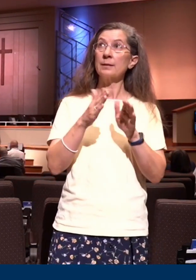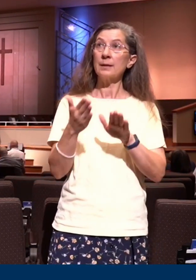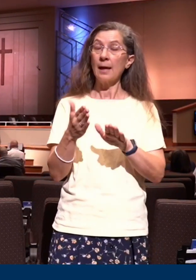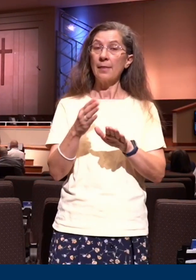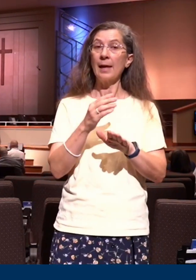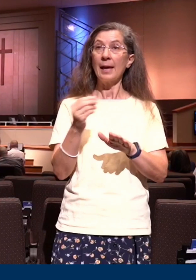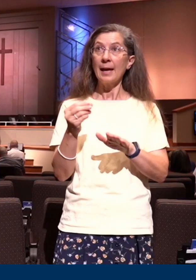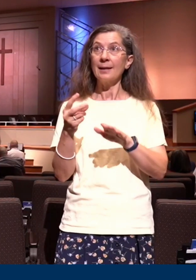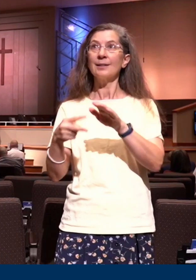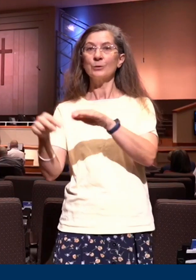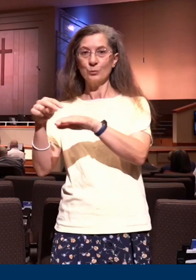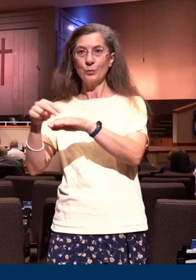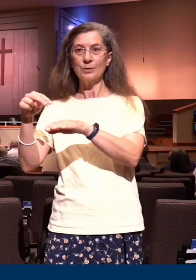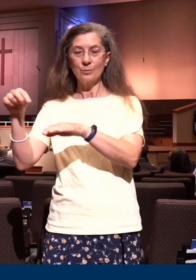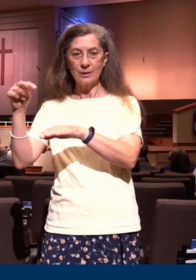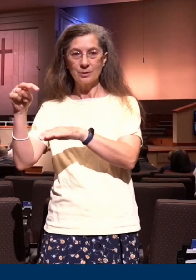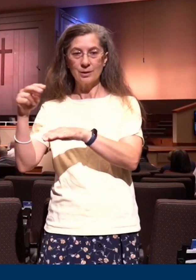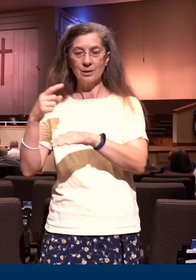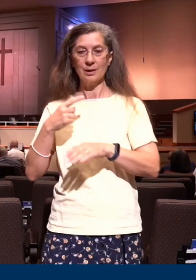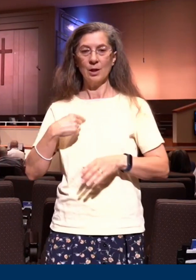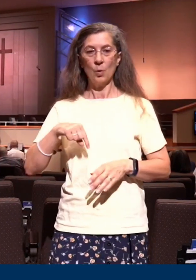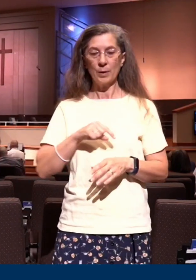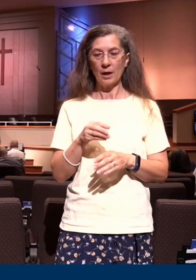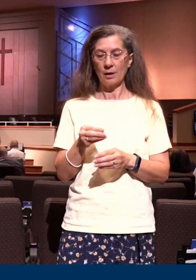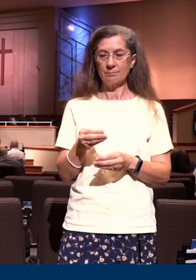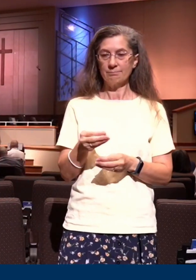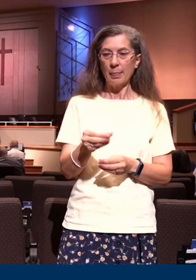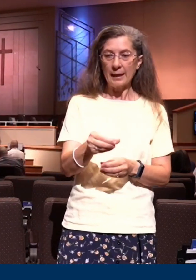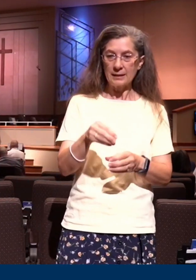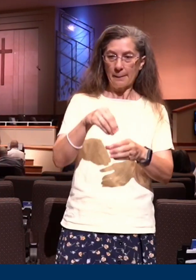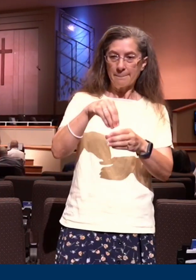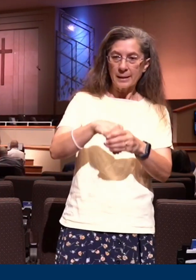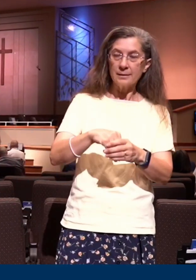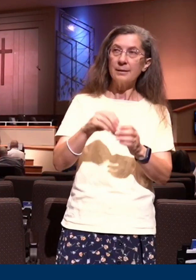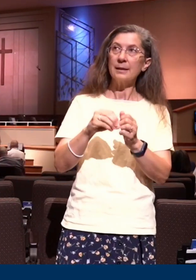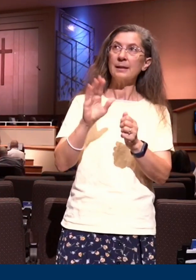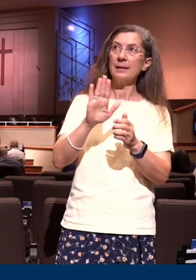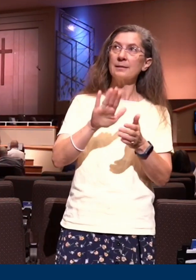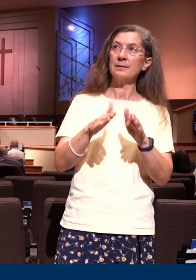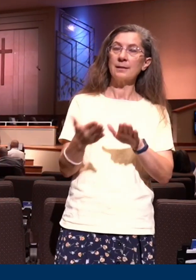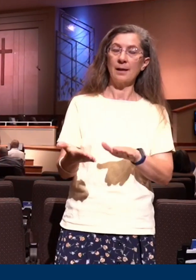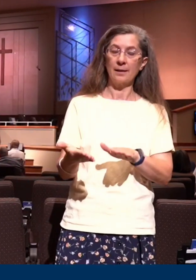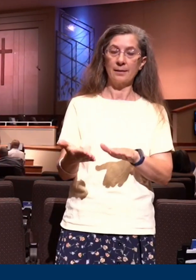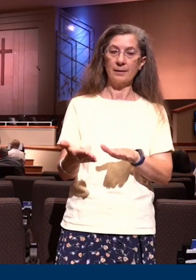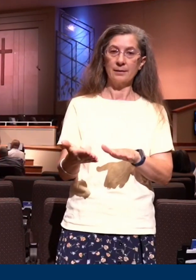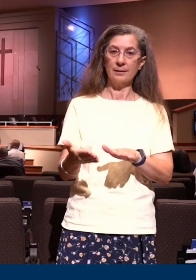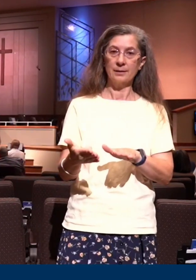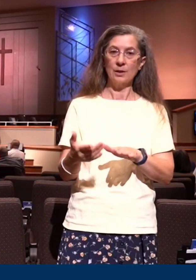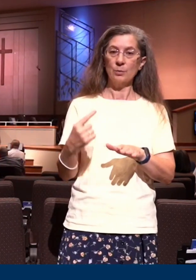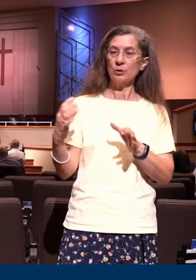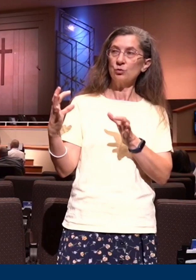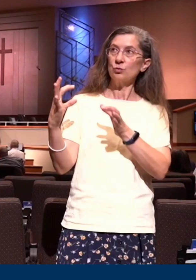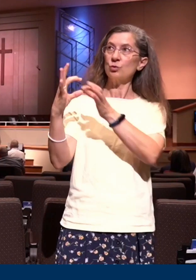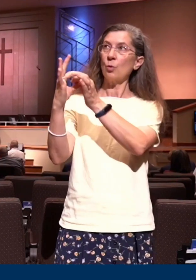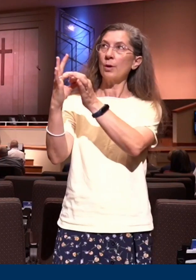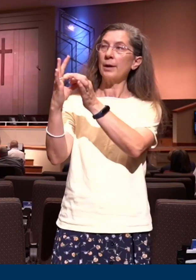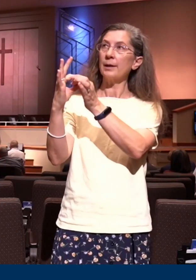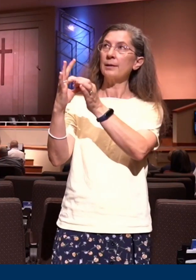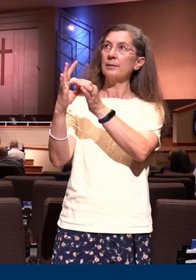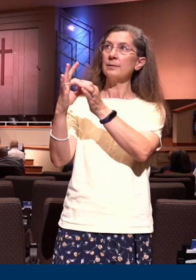of Christ. So we are planted in the death of Jesus Christ or grafted in. We are planted, united